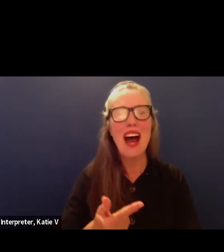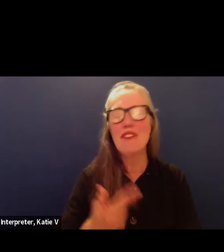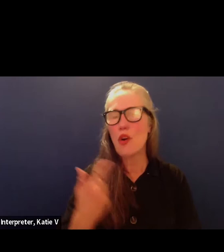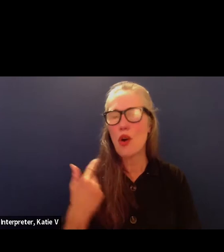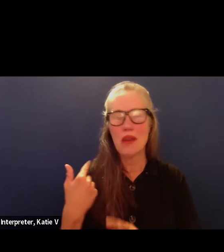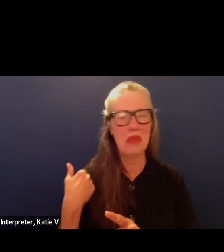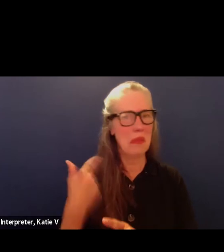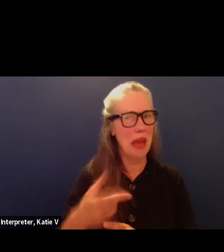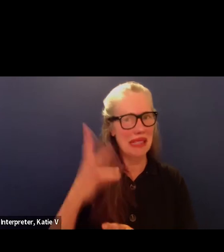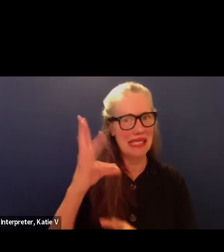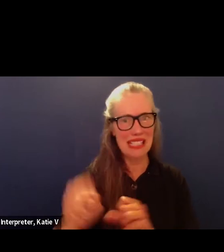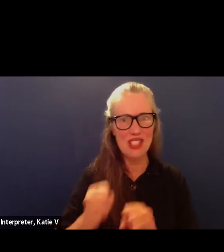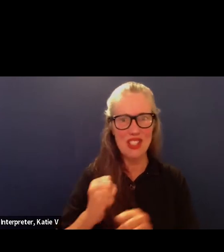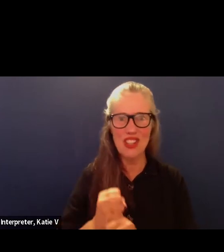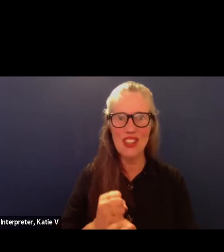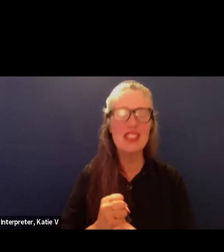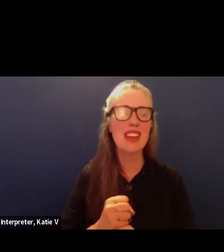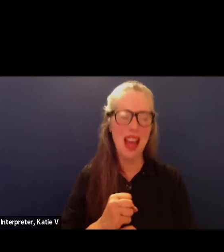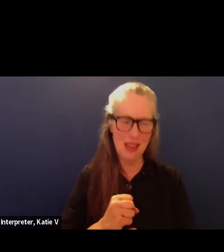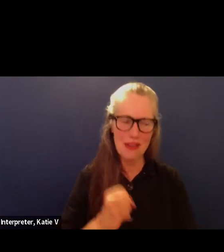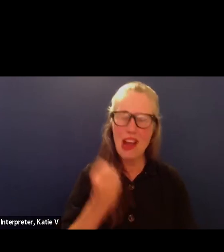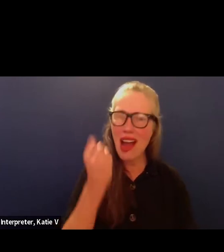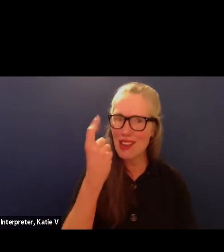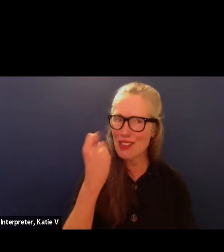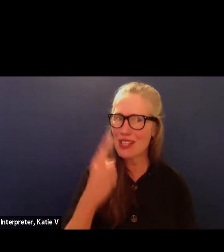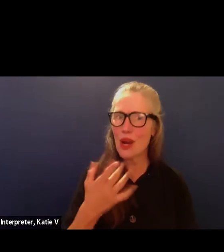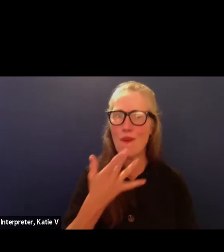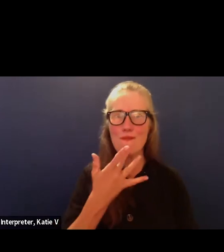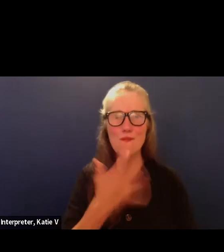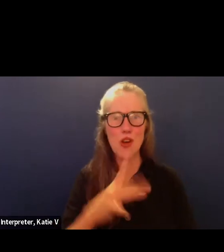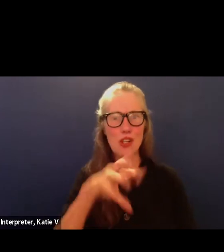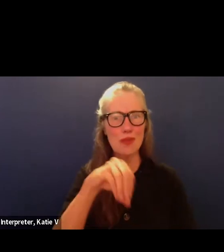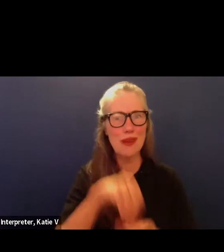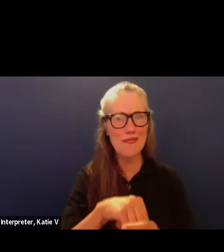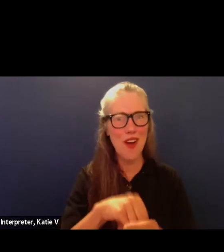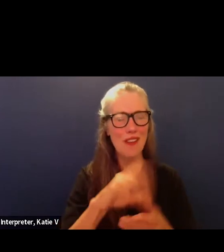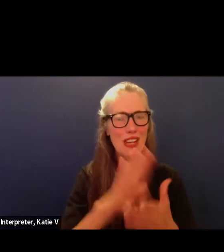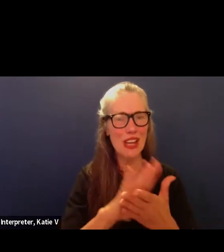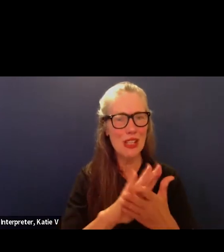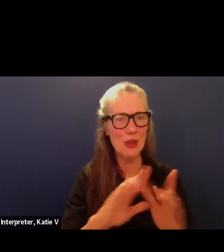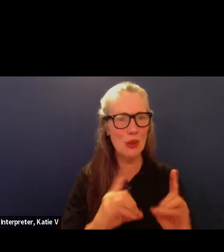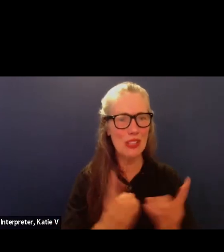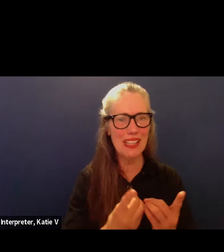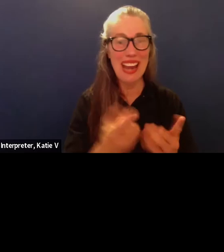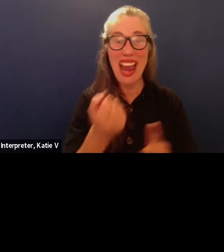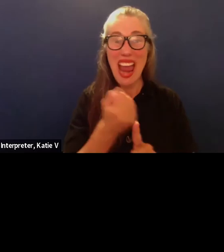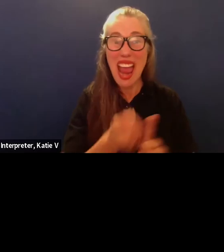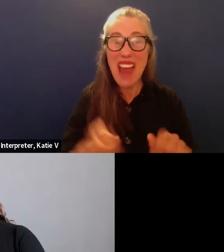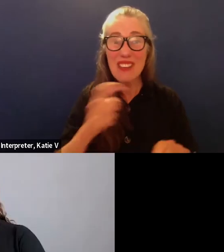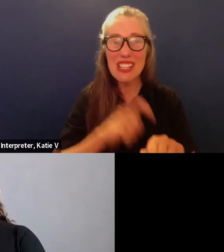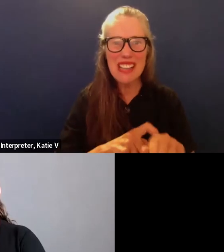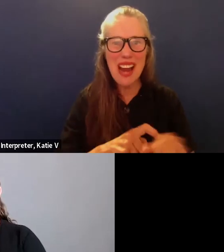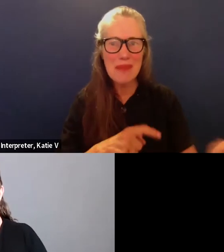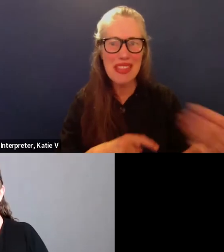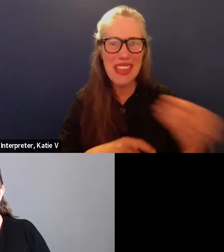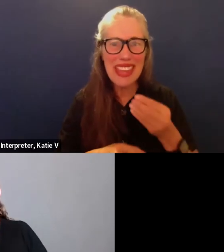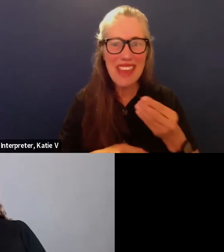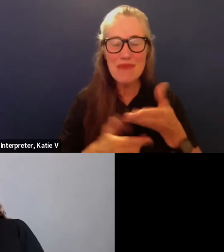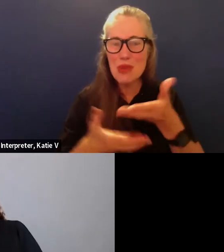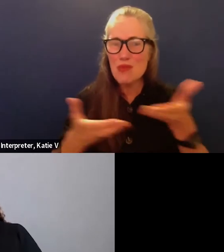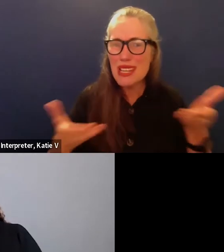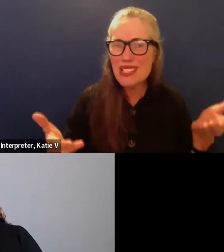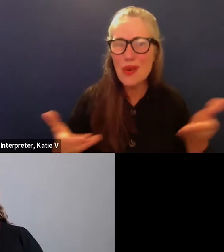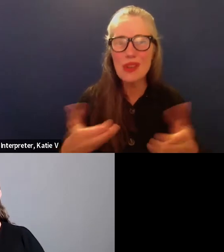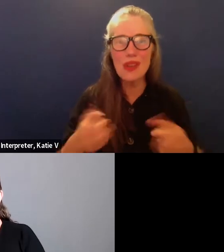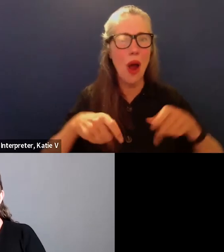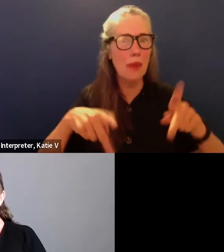i am to be a part of our school district to be honest if i had a nickel for every resource and opportunity that has been